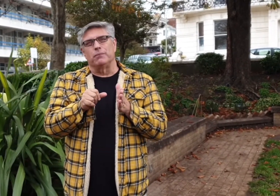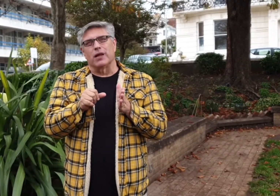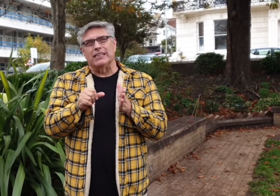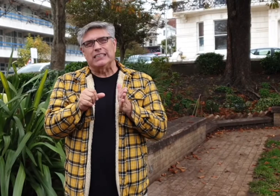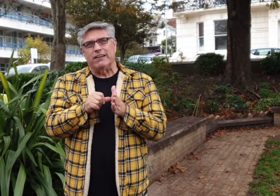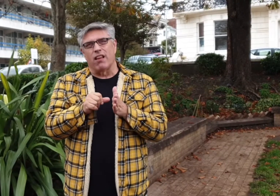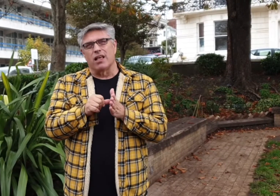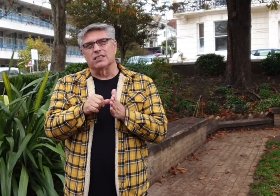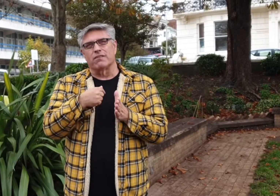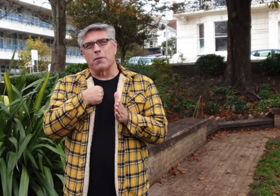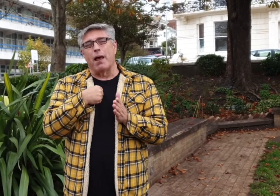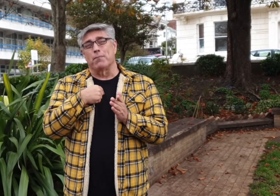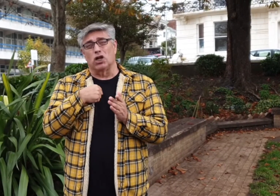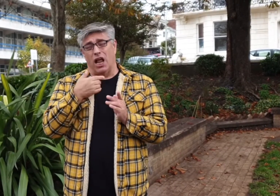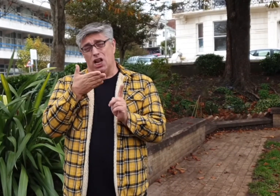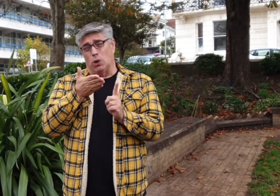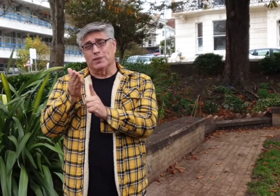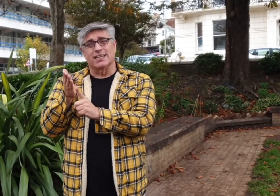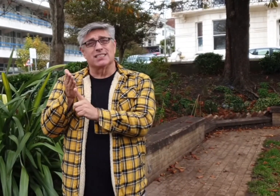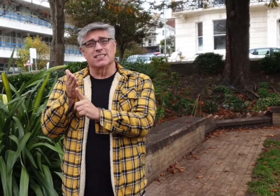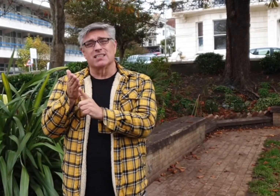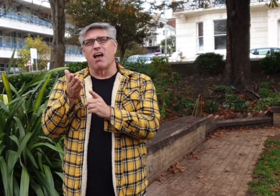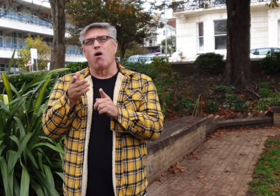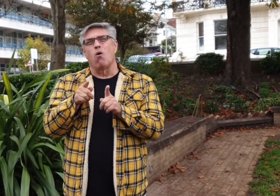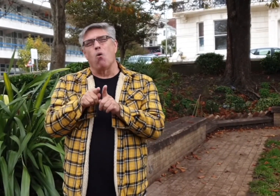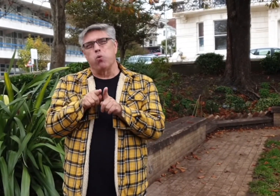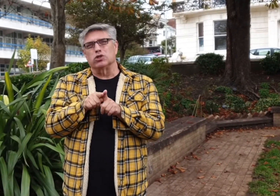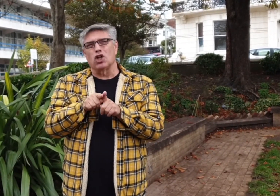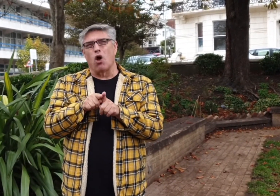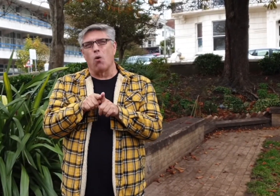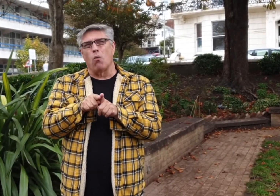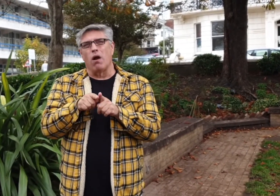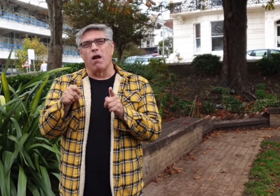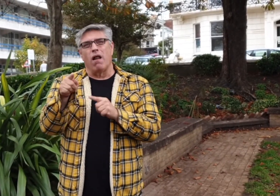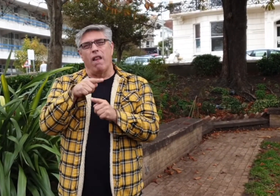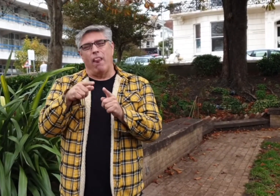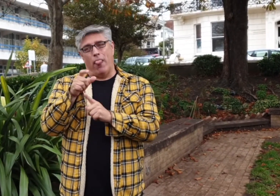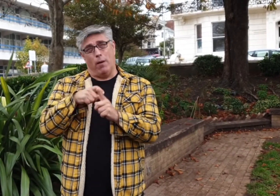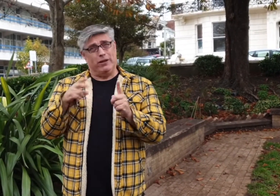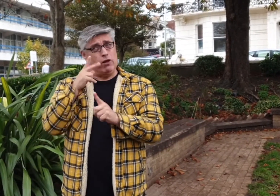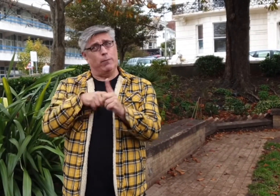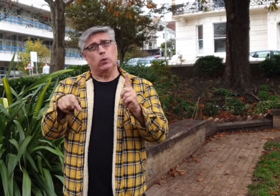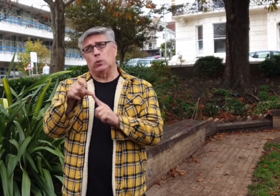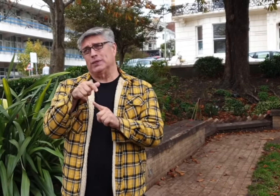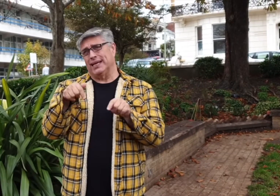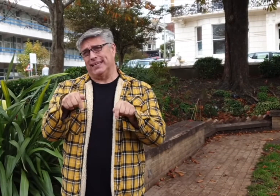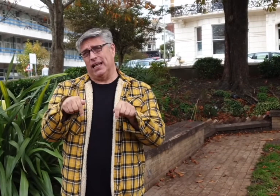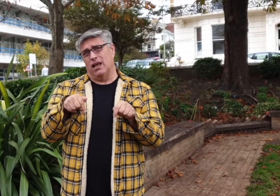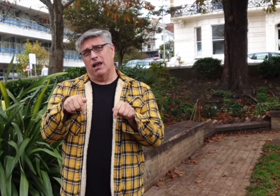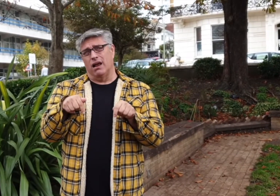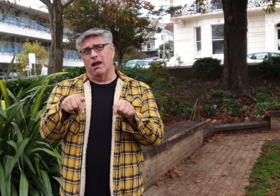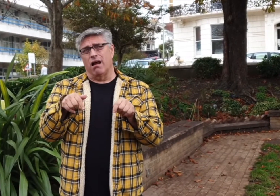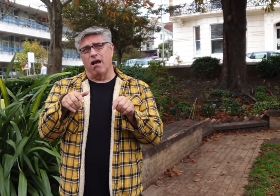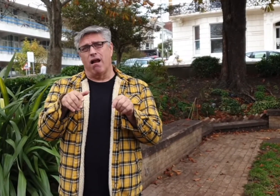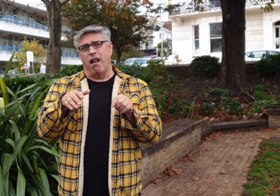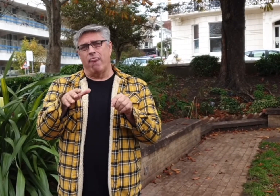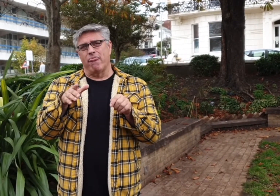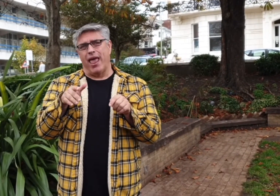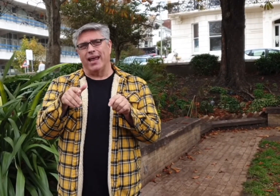people to contact, so I've been doing some signposting to help people in that respect. I've also realized that the deaf community here